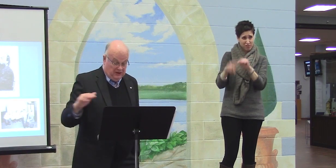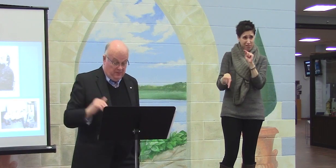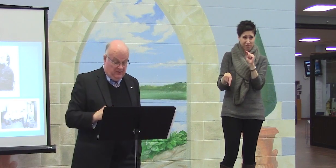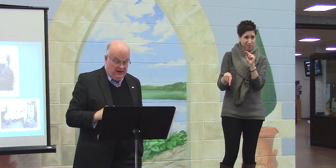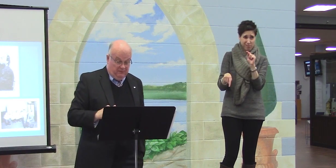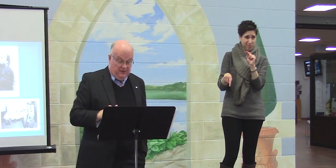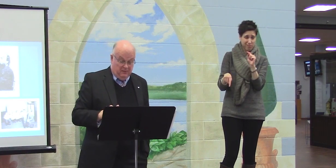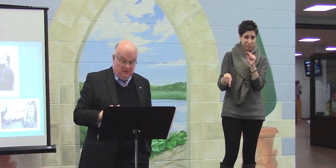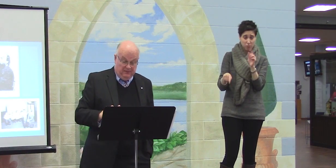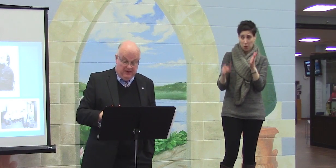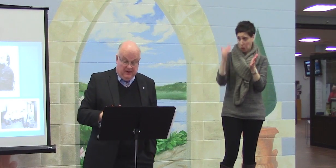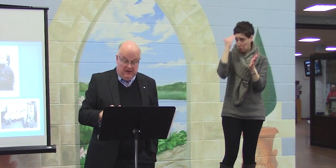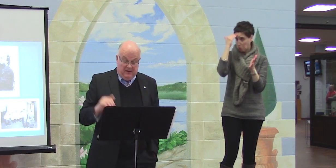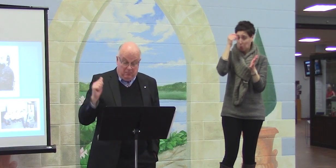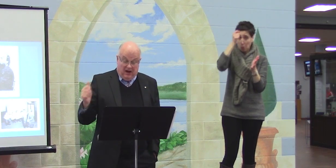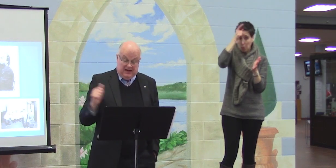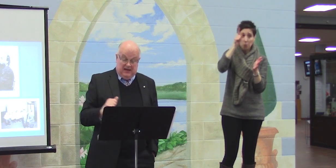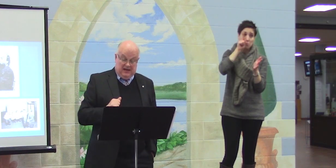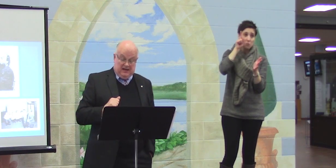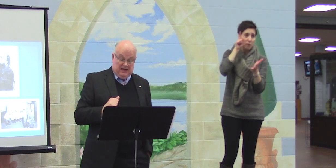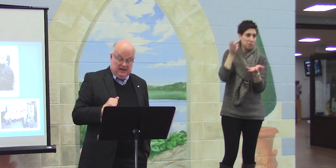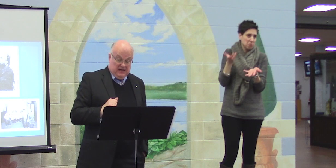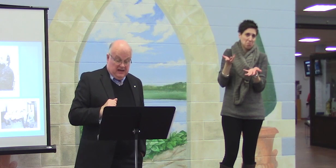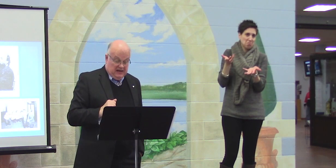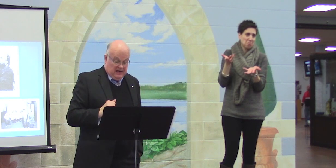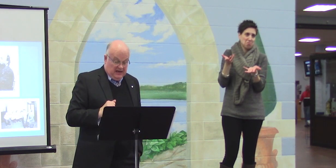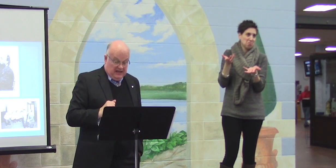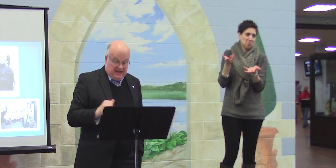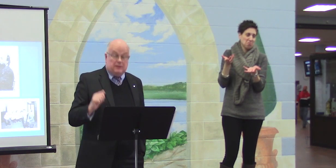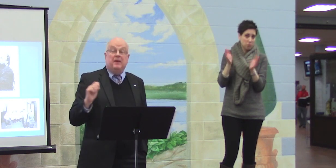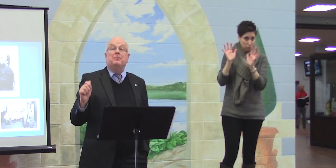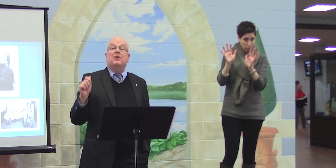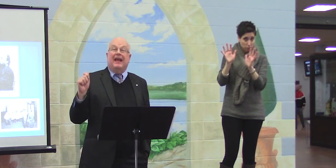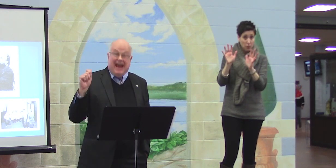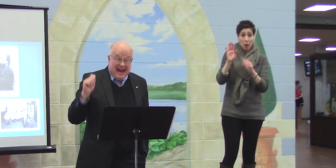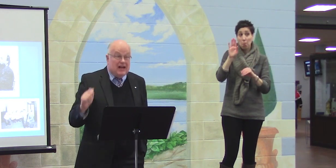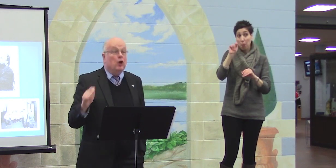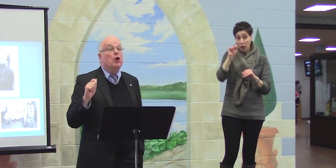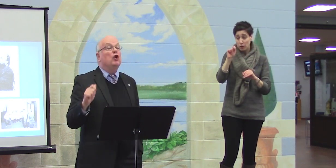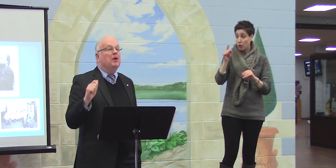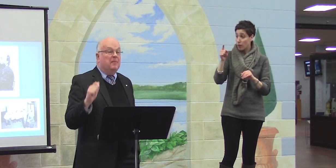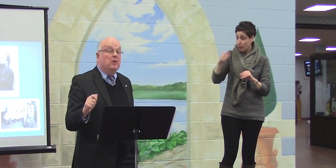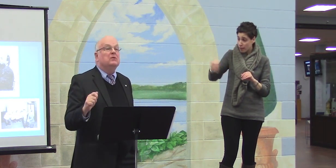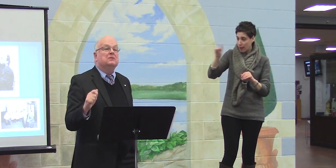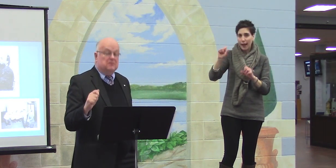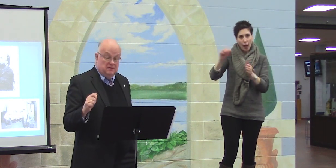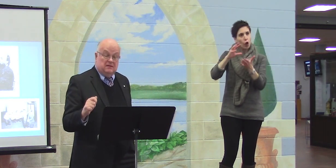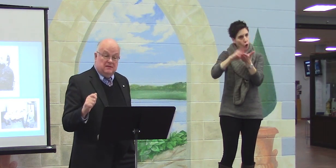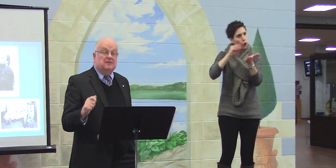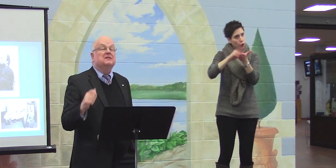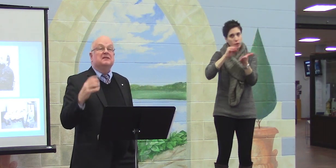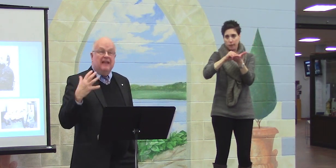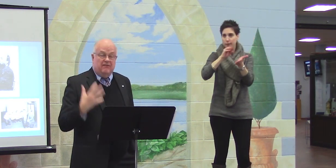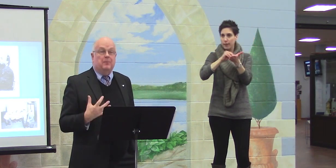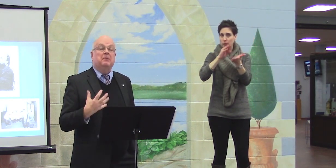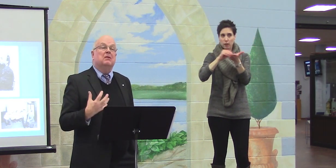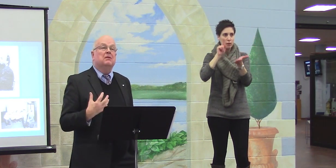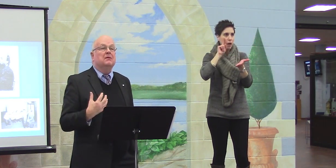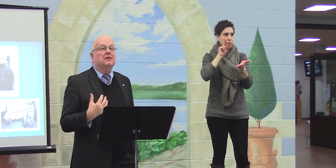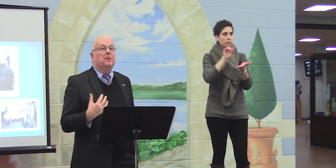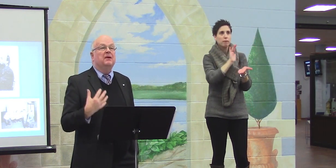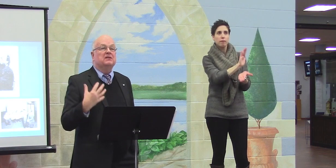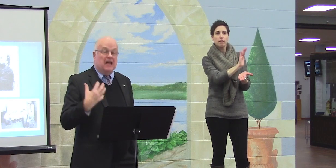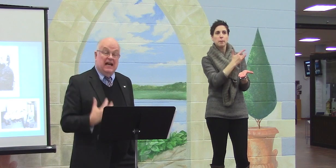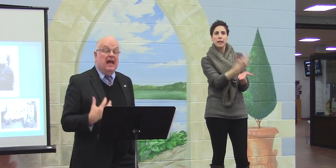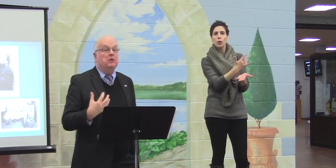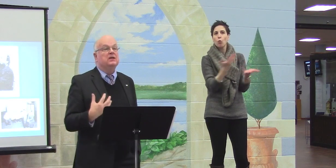don't know much about deaf people. But, these people can learn about deaf people,